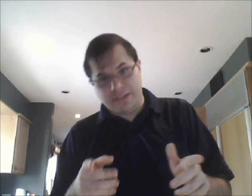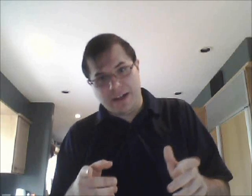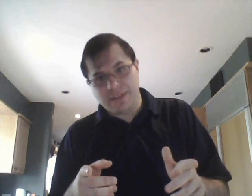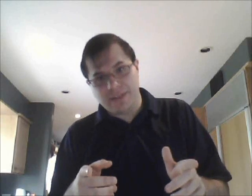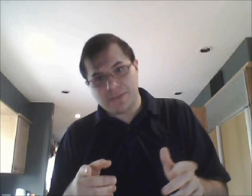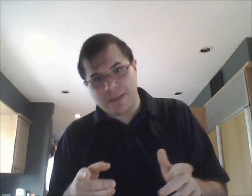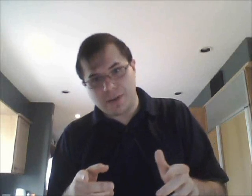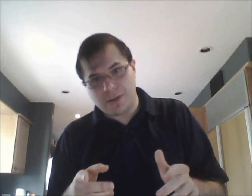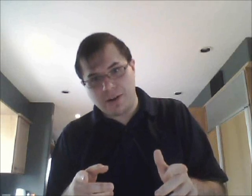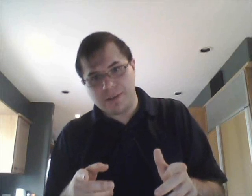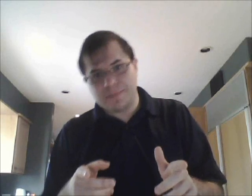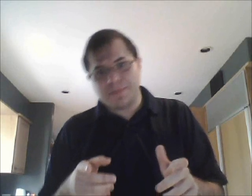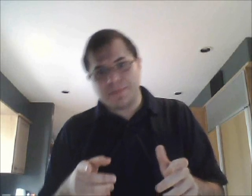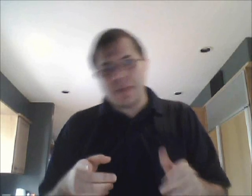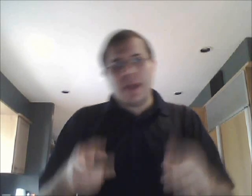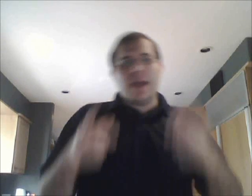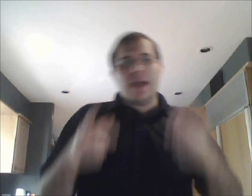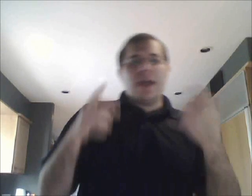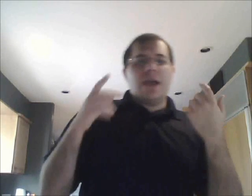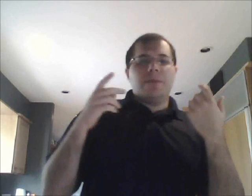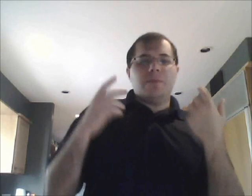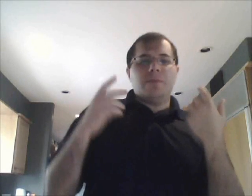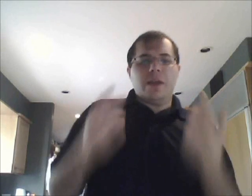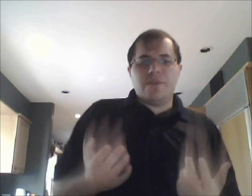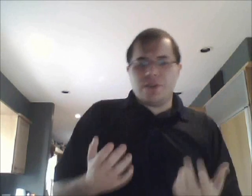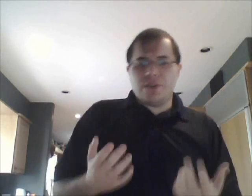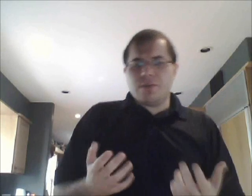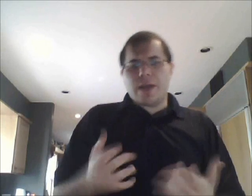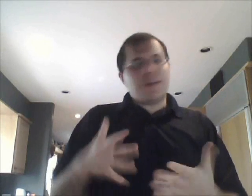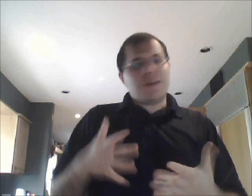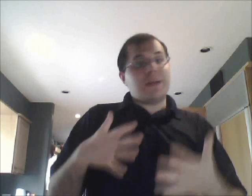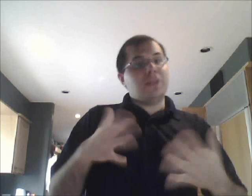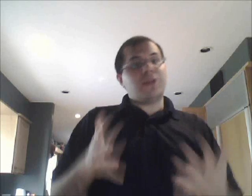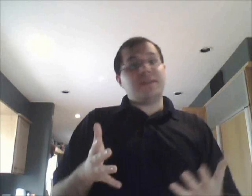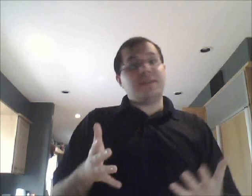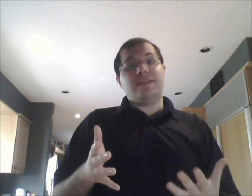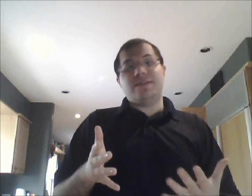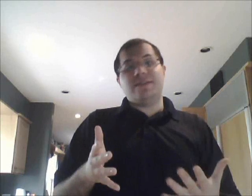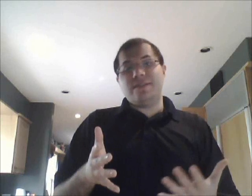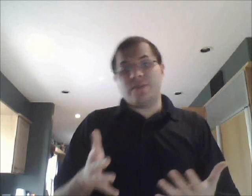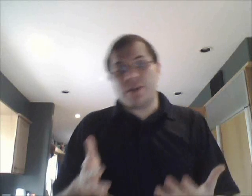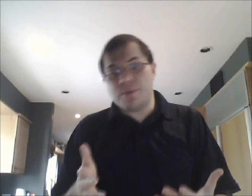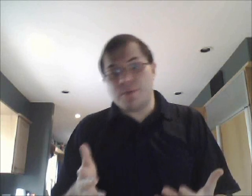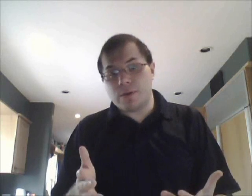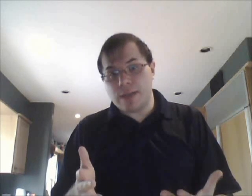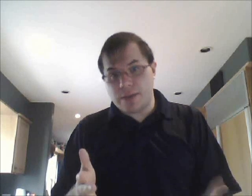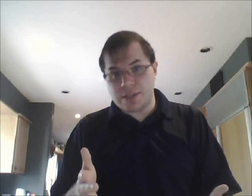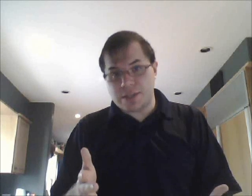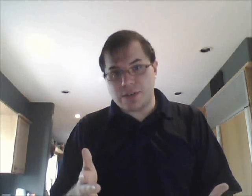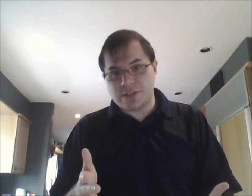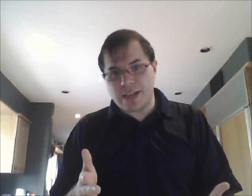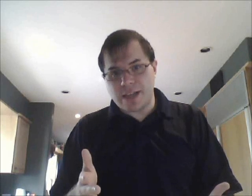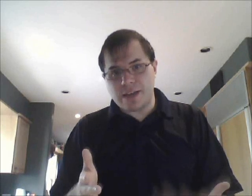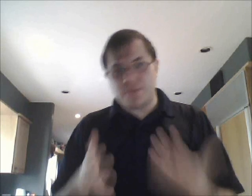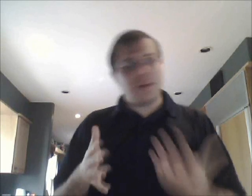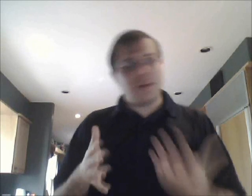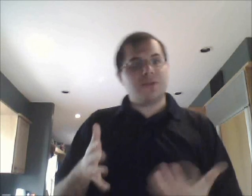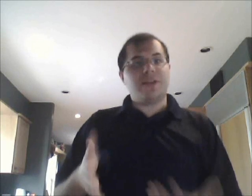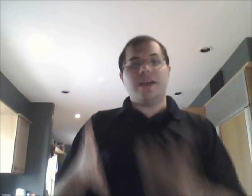science for that regard. And if you don't I recommend learning C because C is a very important language to understand if you want to understand